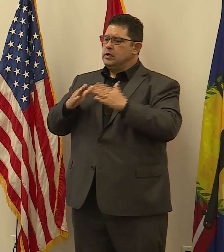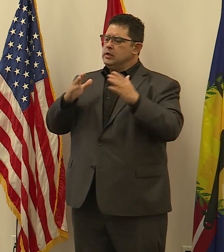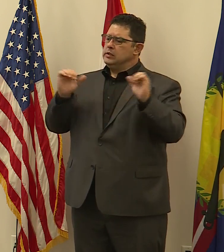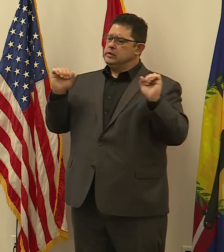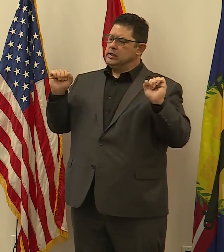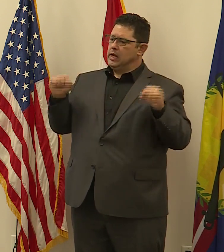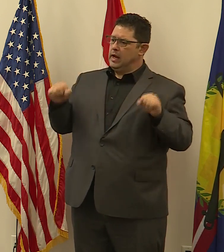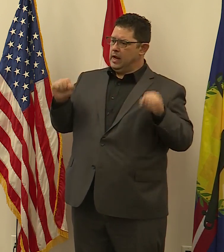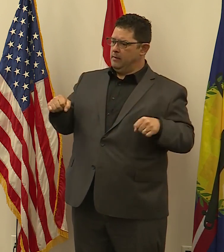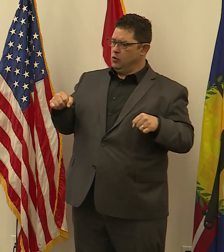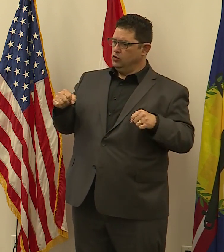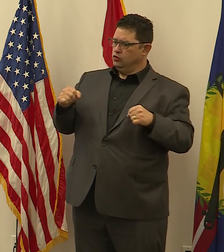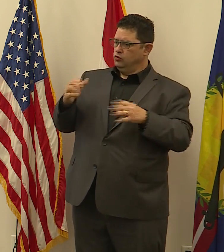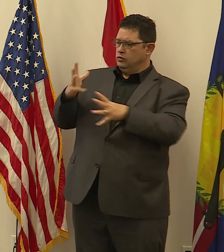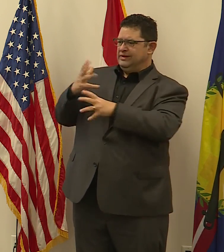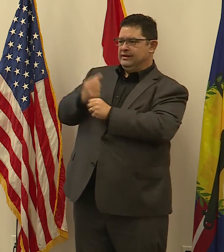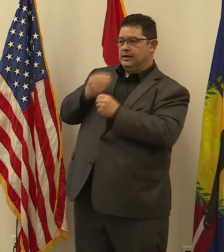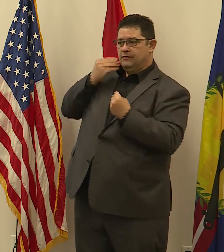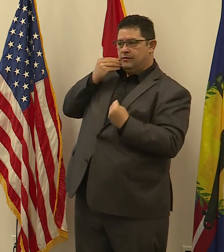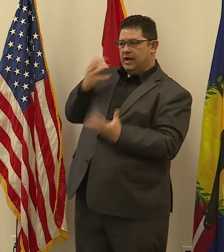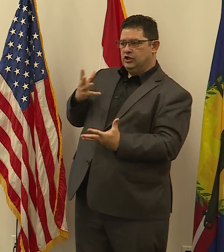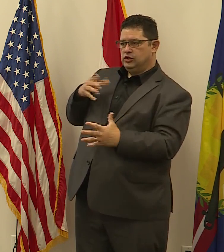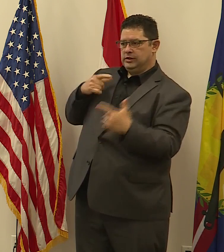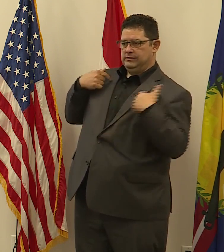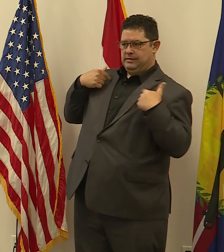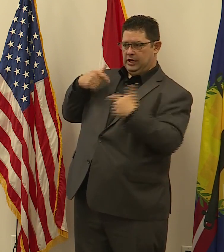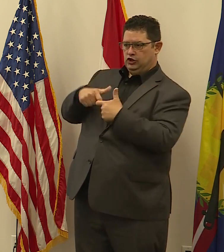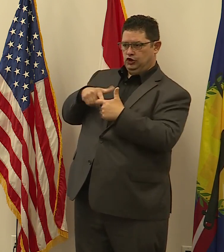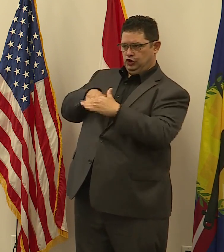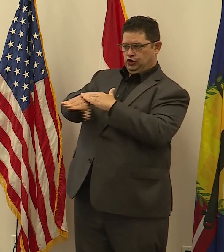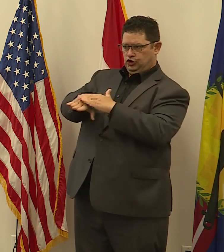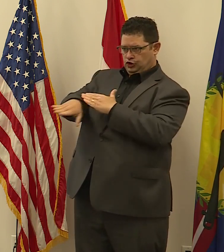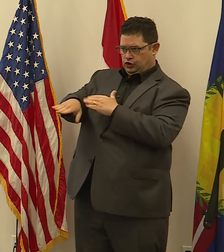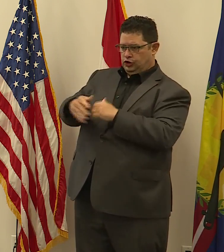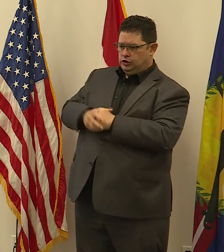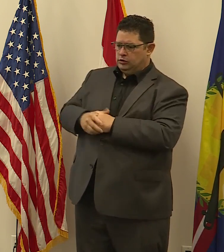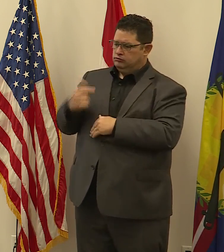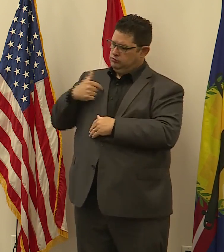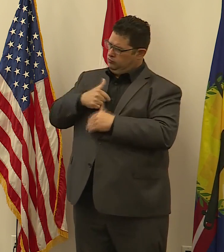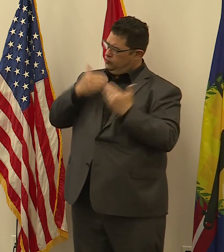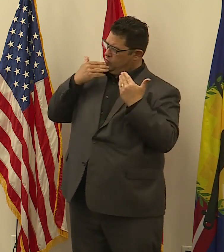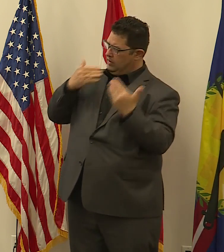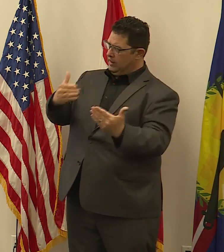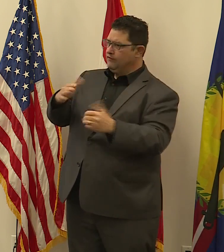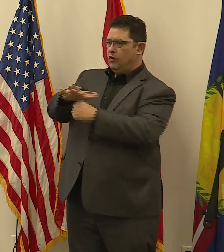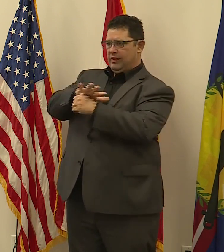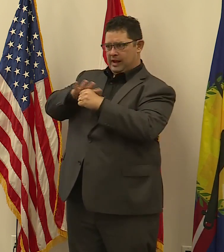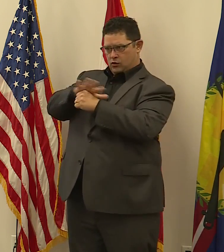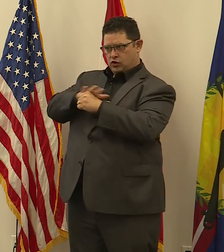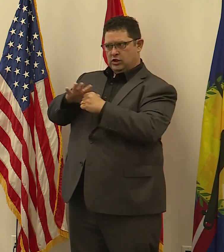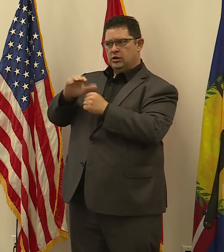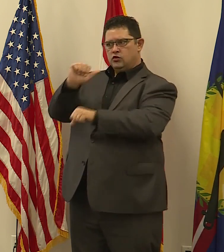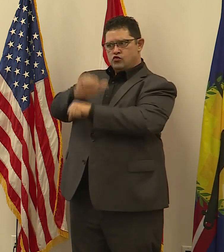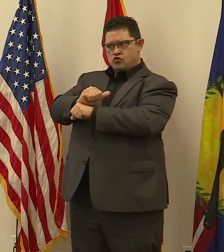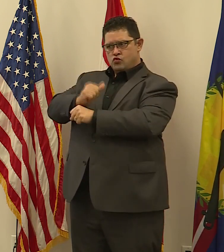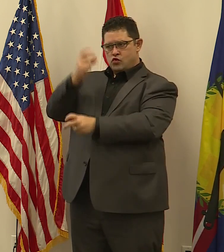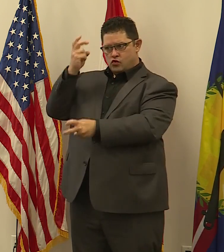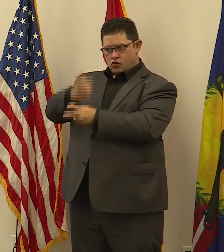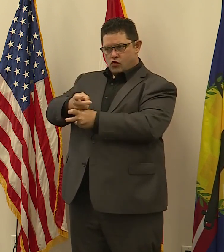able to get information in Spanish. We are thankful that the county has worked hard